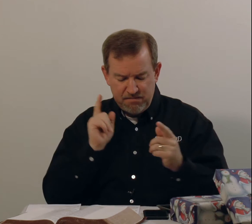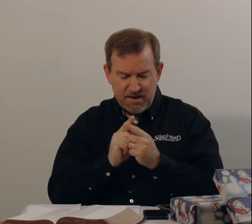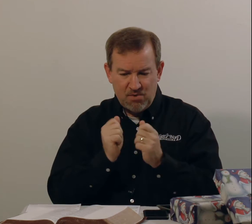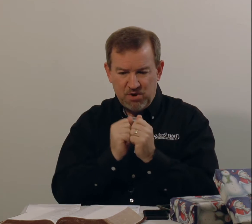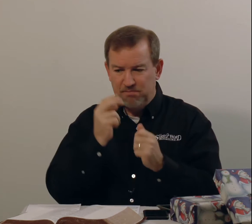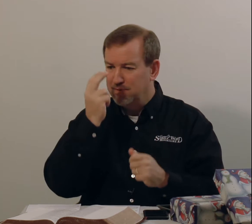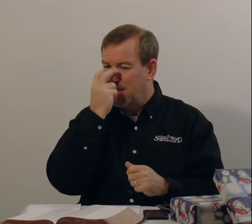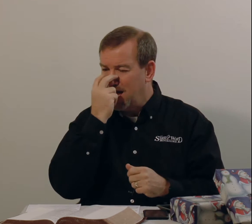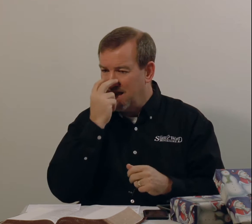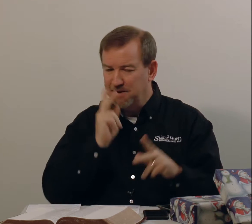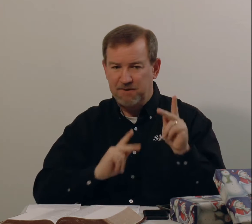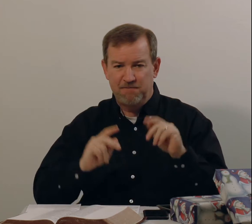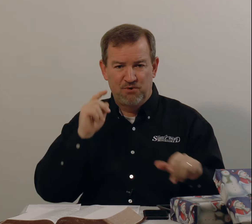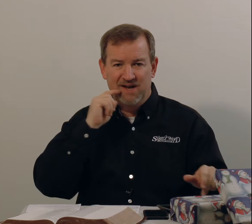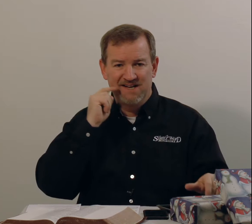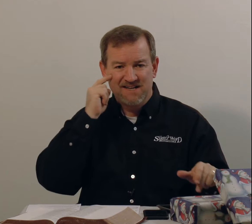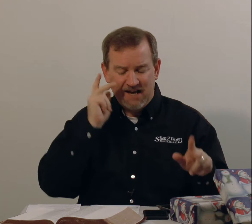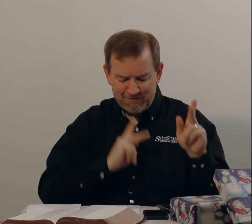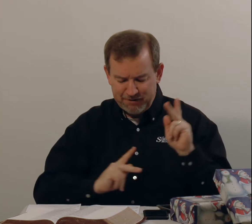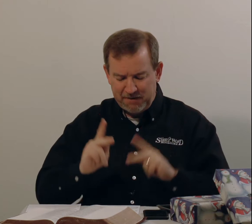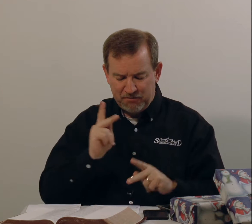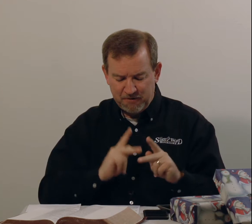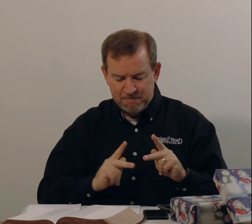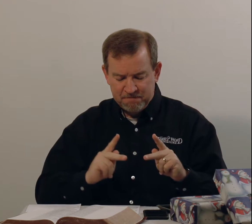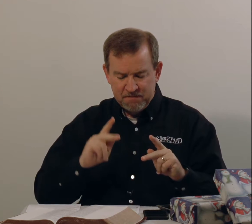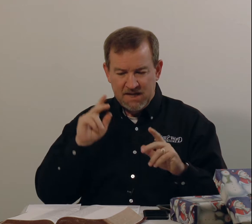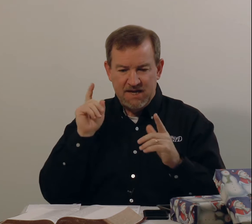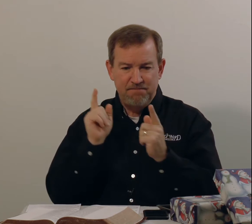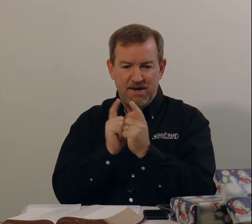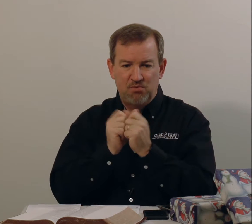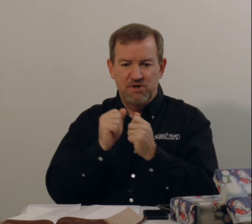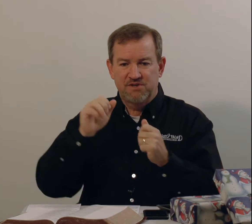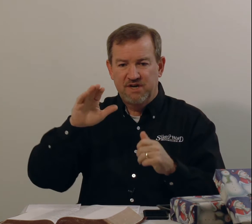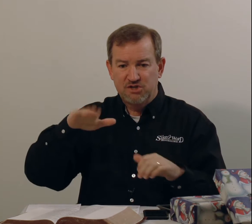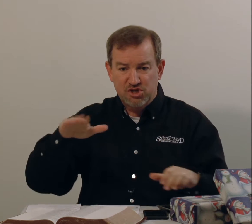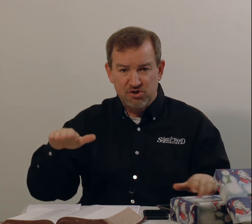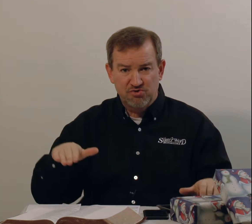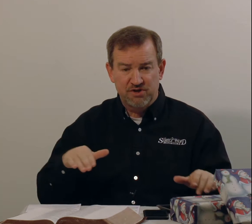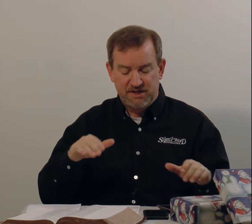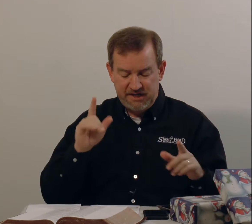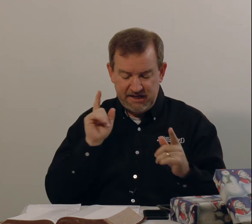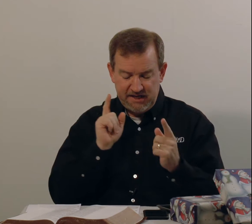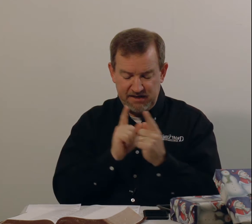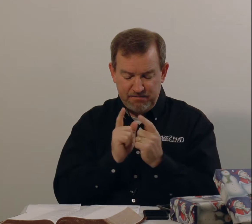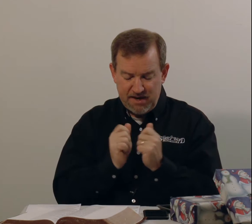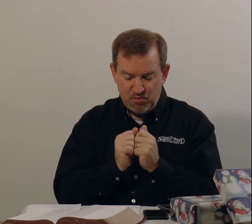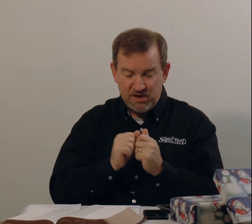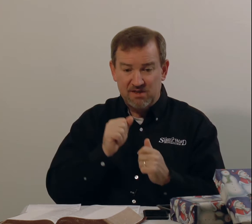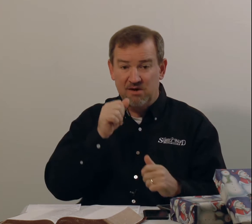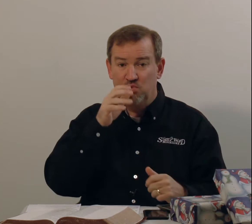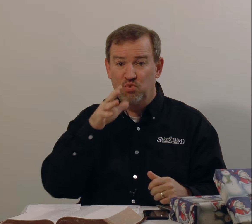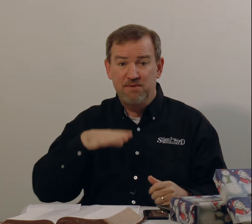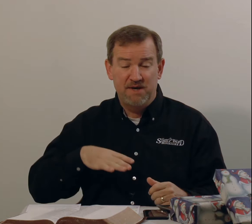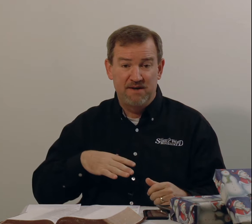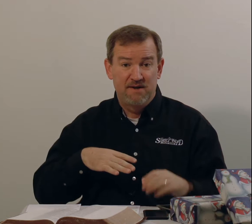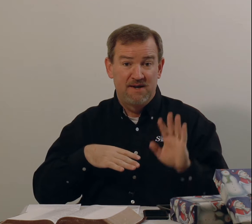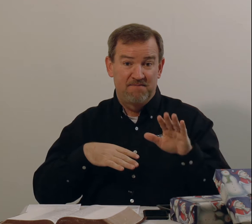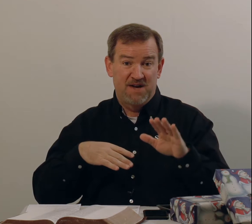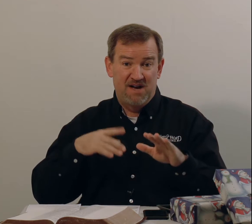met with blind people and deaf people. He met with, uh, children. He, met with women. Uh,